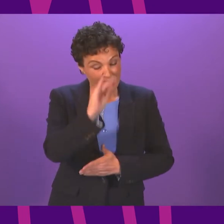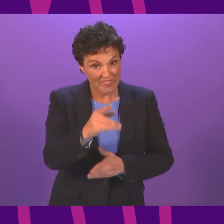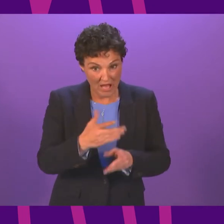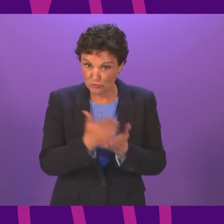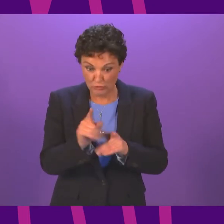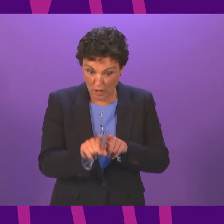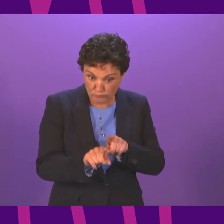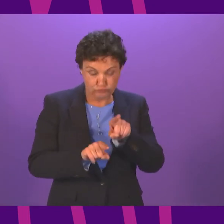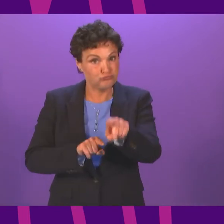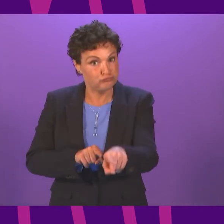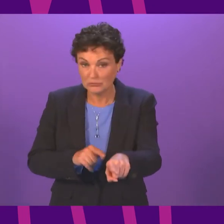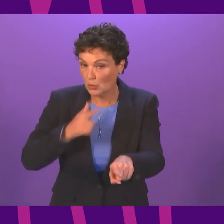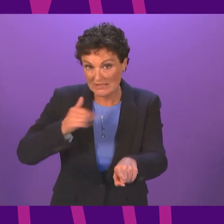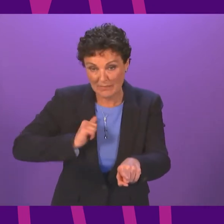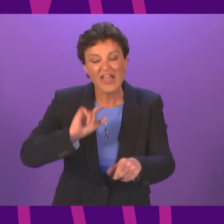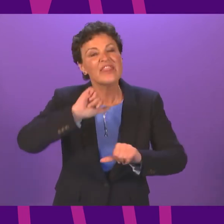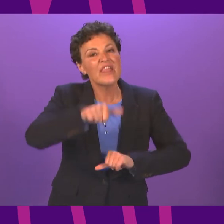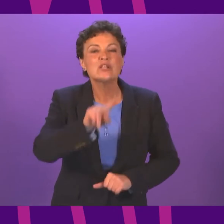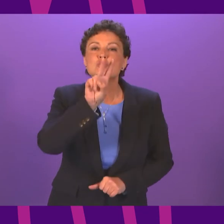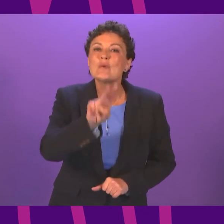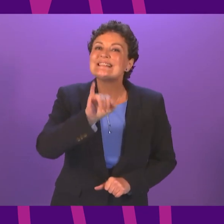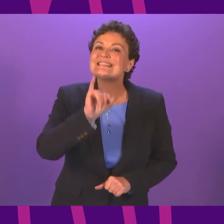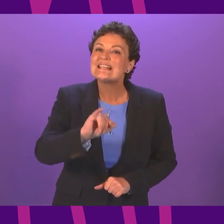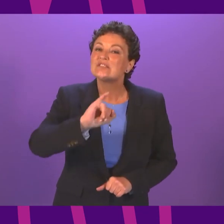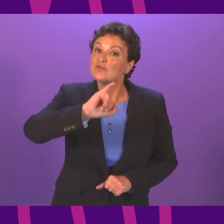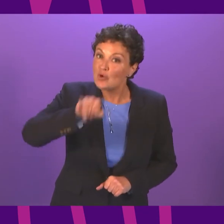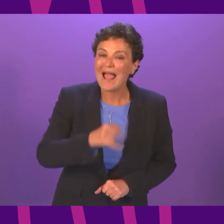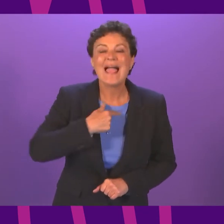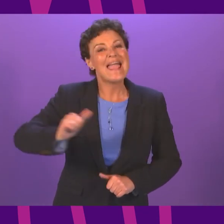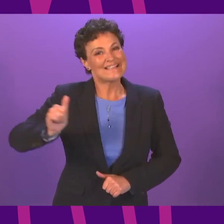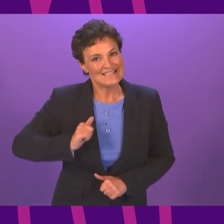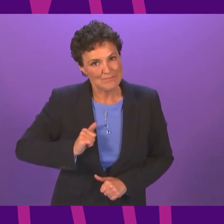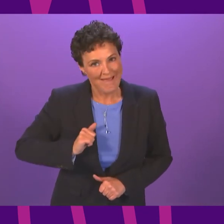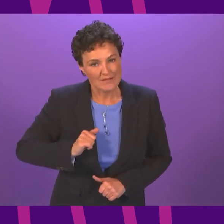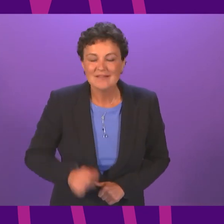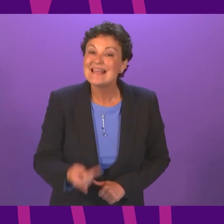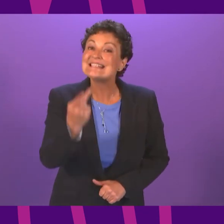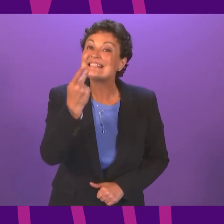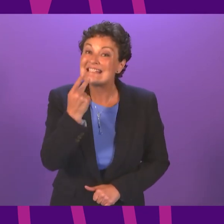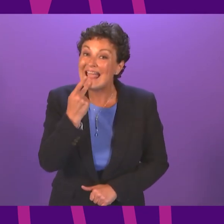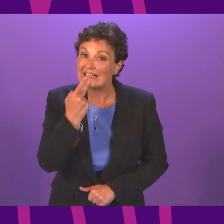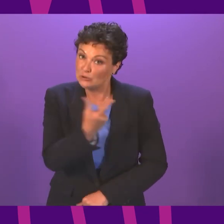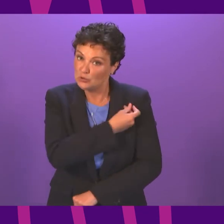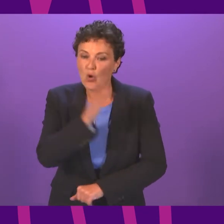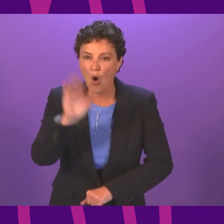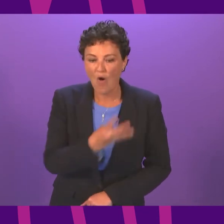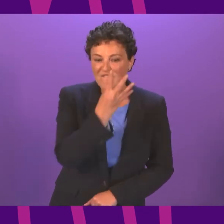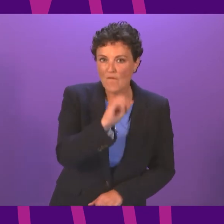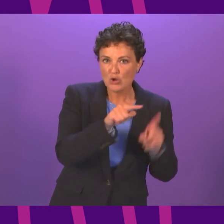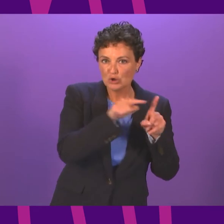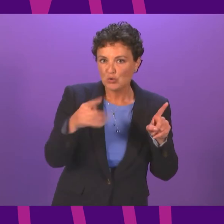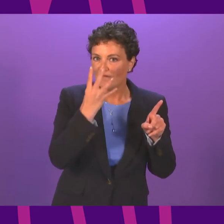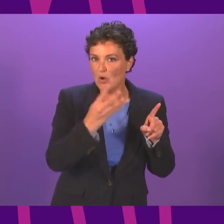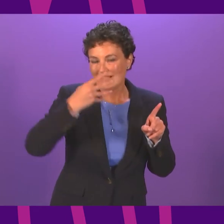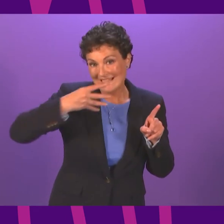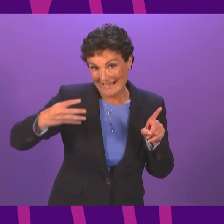And then, by the 26th of July, we expect to have given second doses to all 40 to 49-year-olds. By the 20th of August,